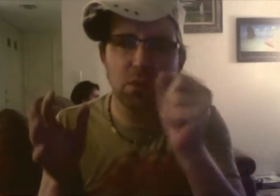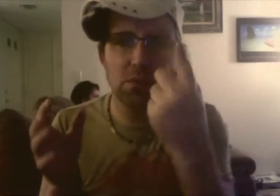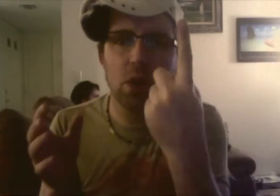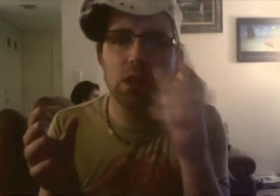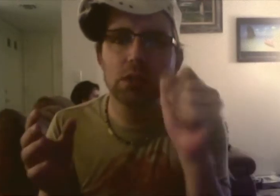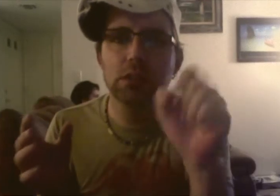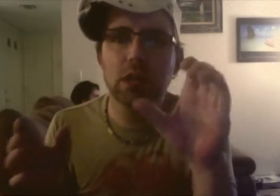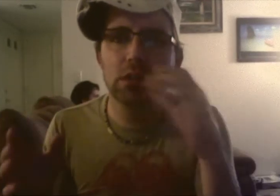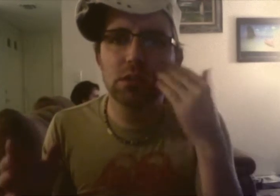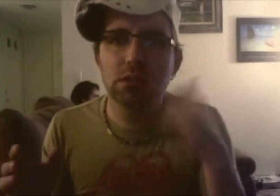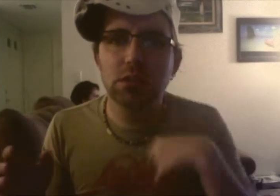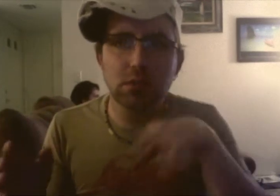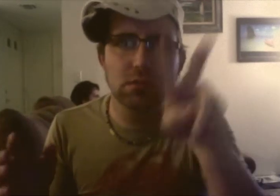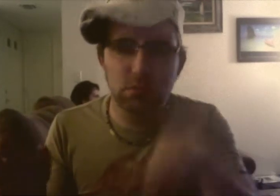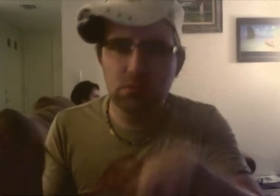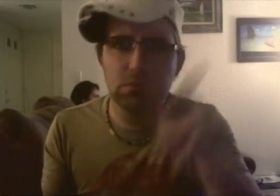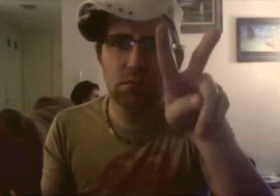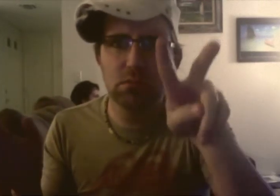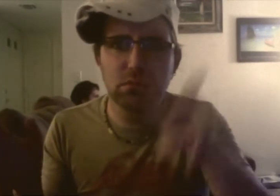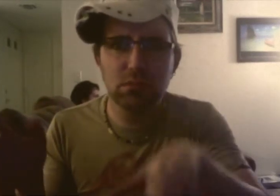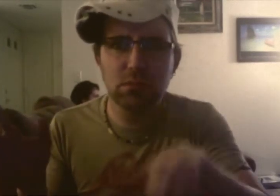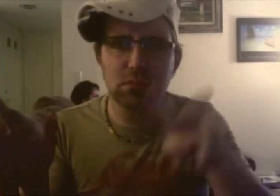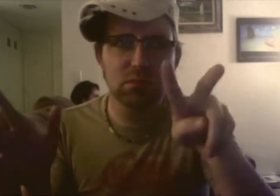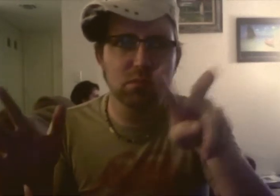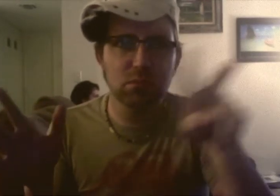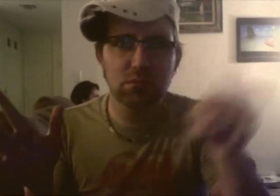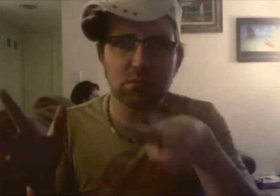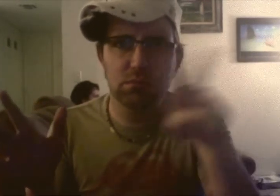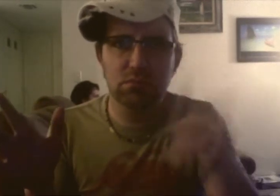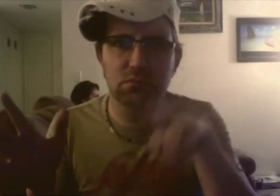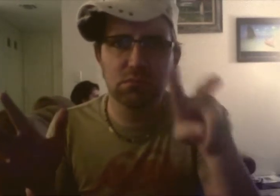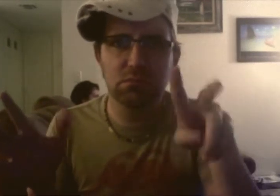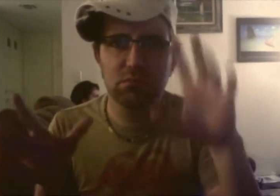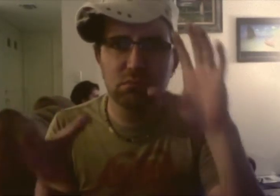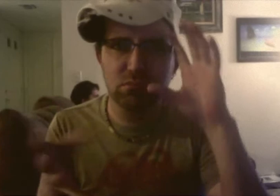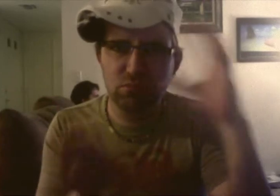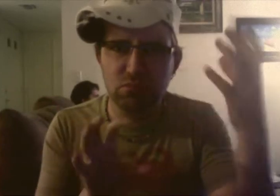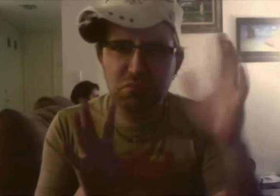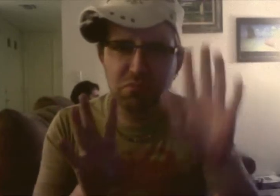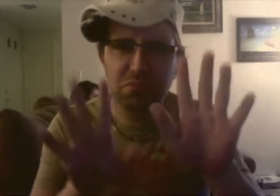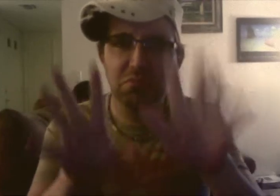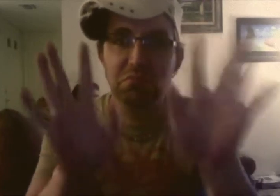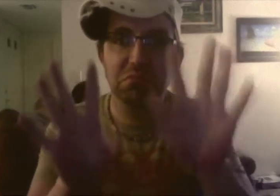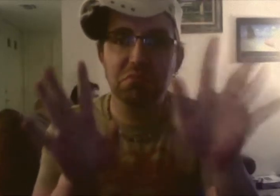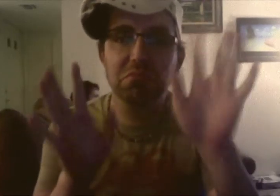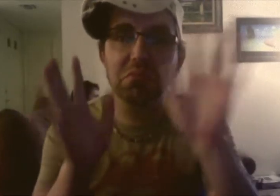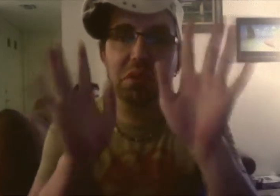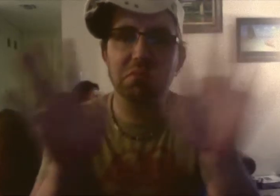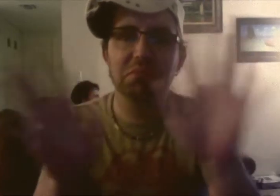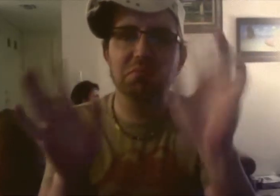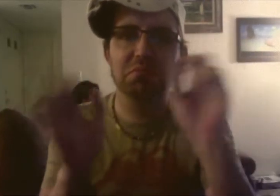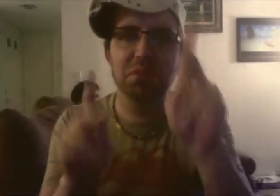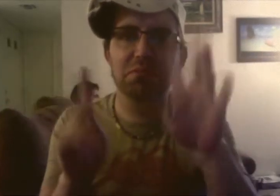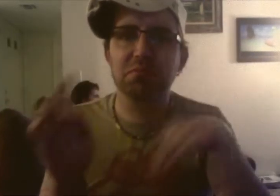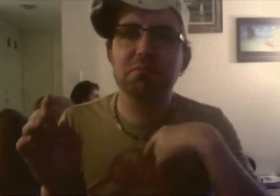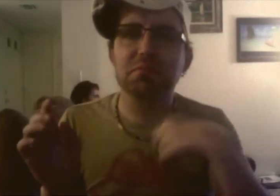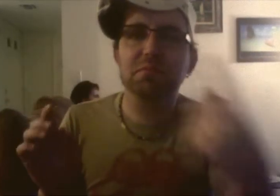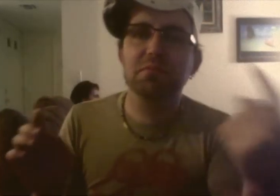I have to wonder, you know, is it appropriate for us? I'm sorry, what's the actual issue here? Think about how well